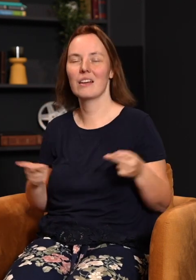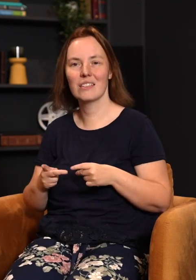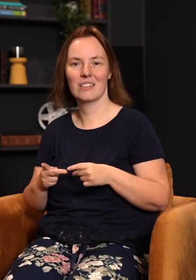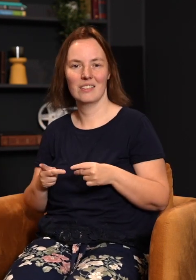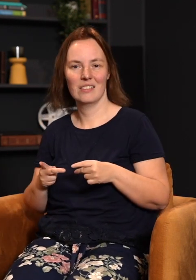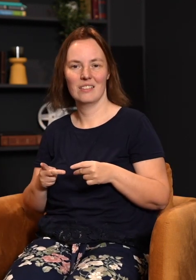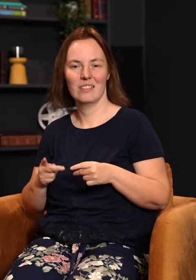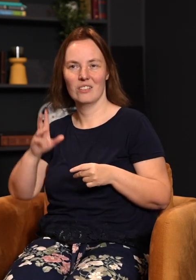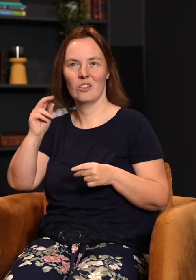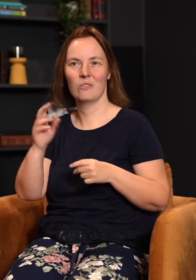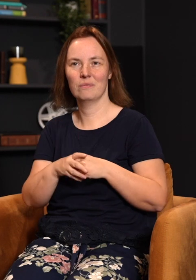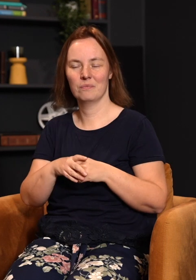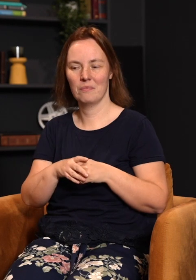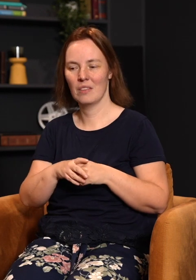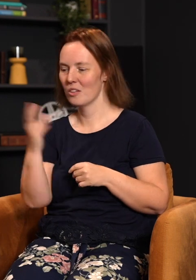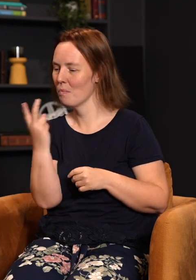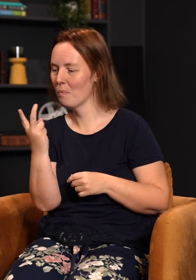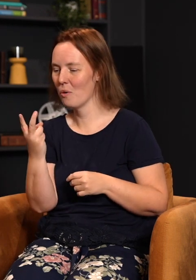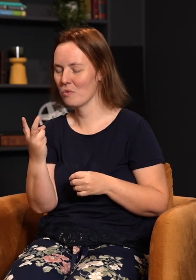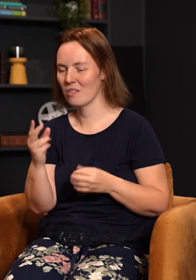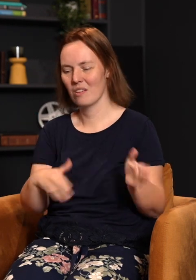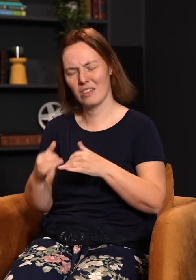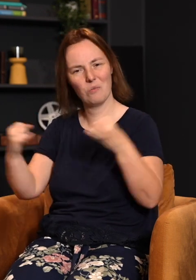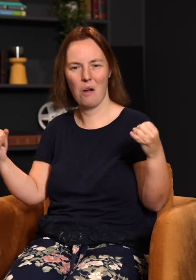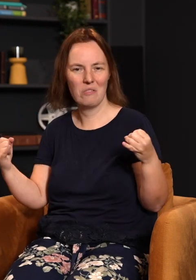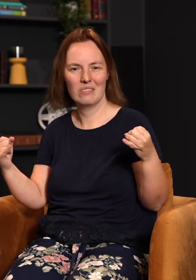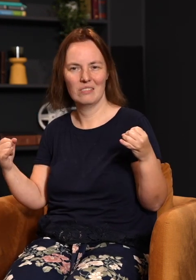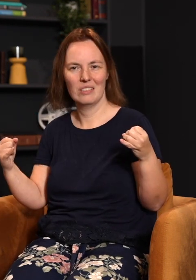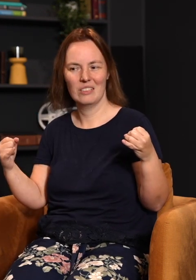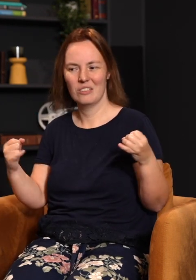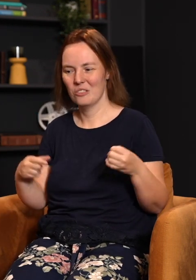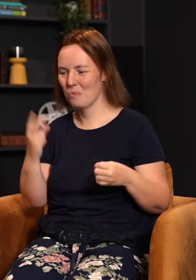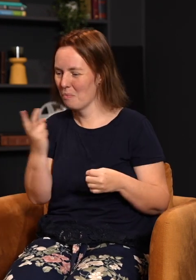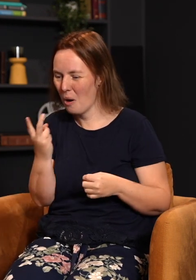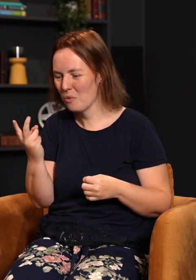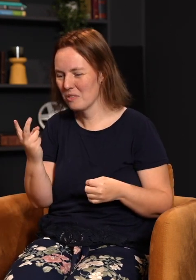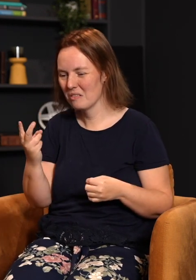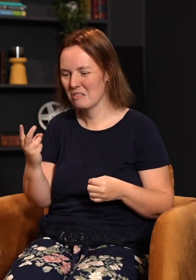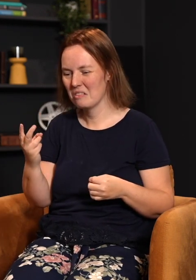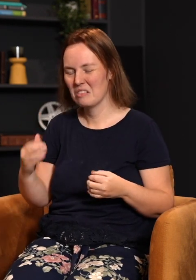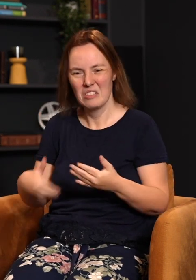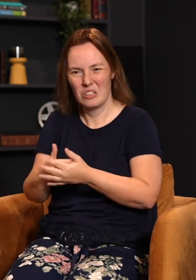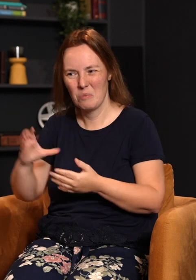What would the warden do? He'd laugh all the way back to the office. What do you mean? You're both on death row. committed the crime. You can't take his both committed the crime. You can't take his place.